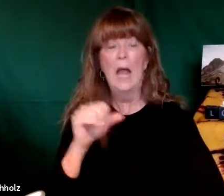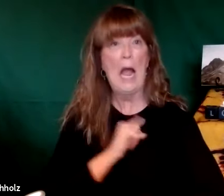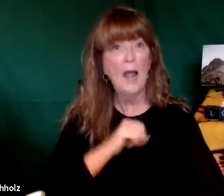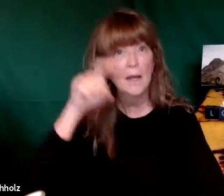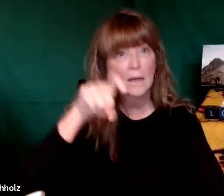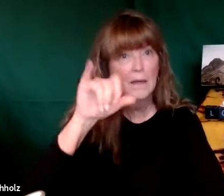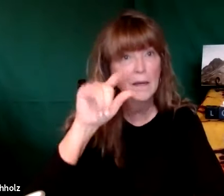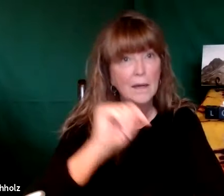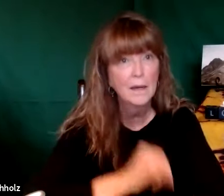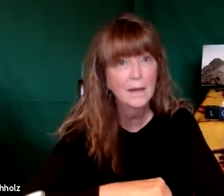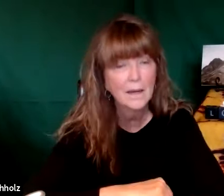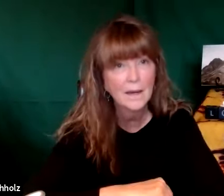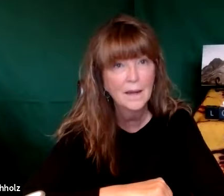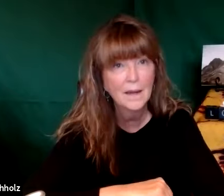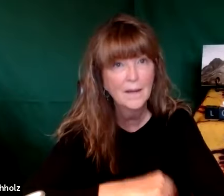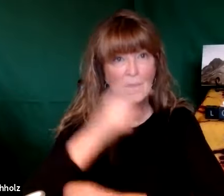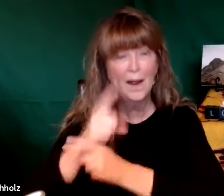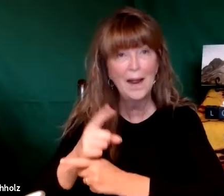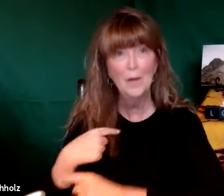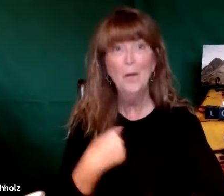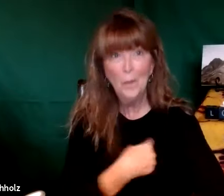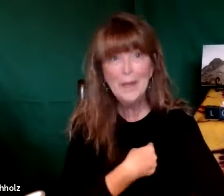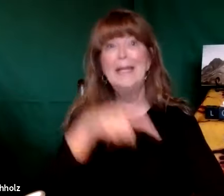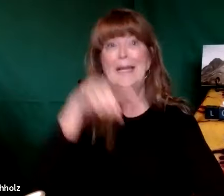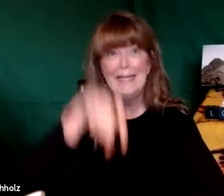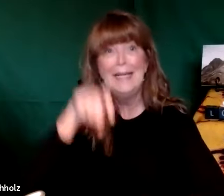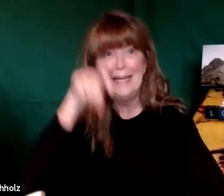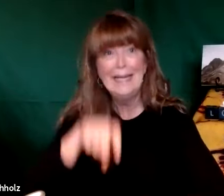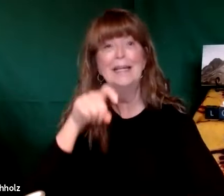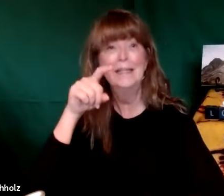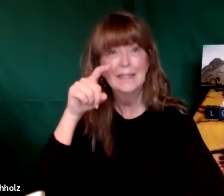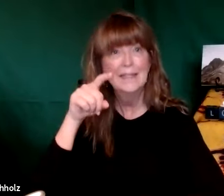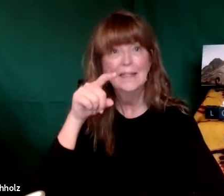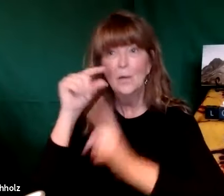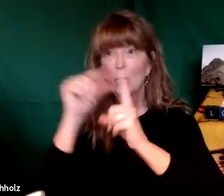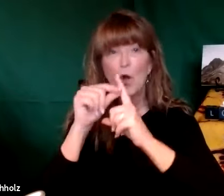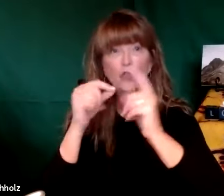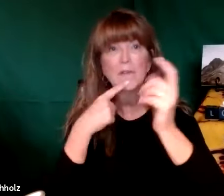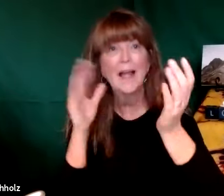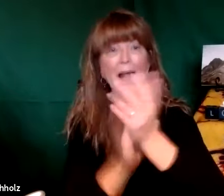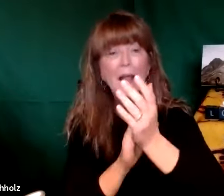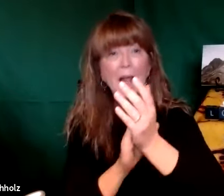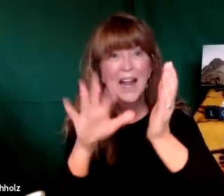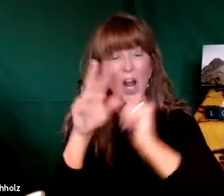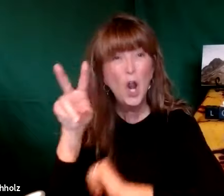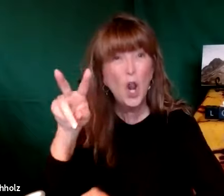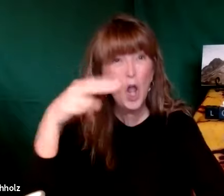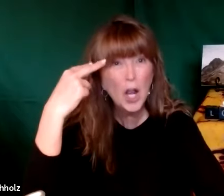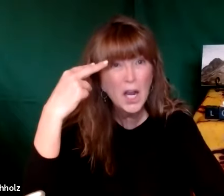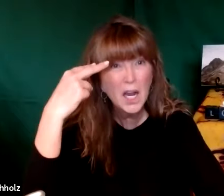I think that's unfortunate because I need that word right we need that word we need that